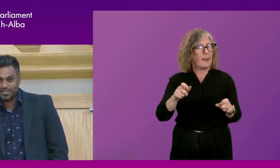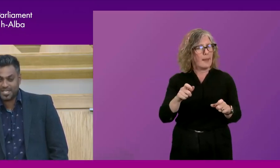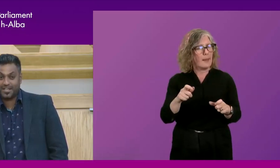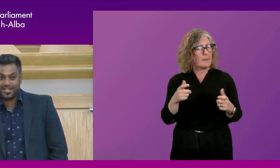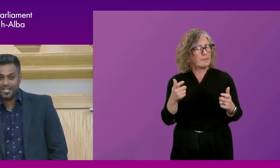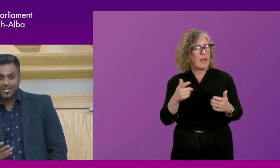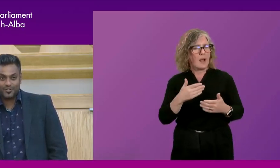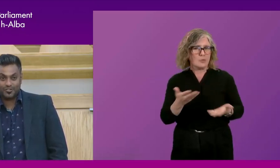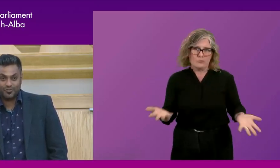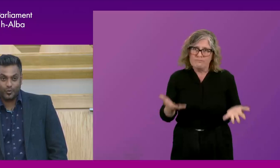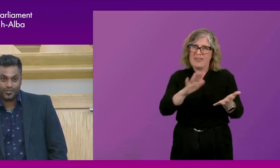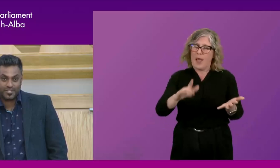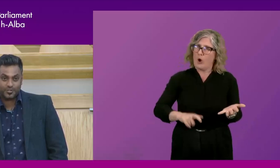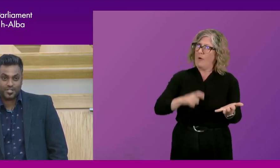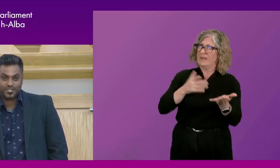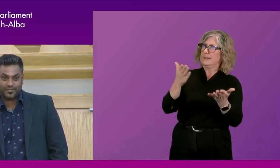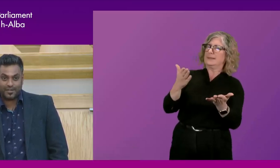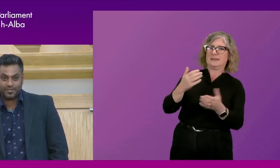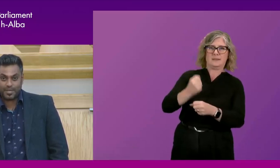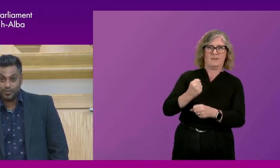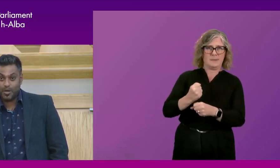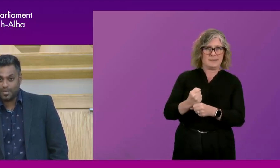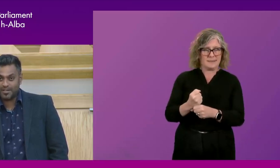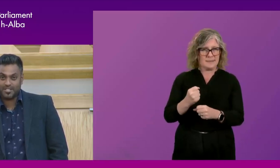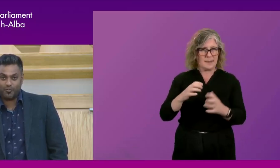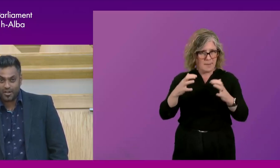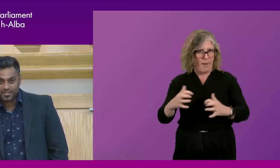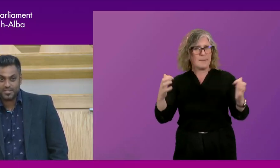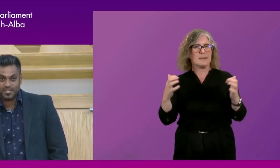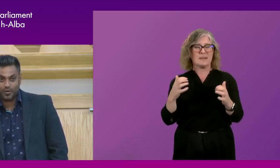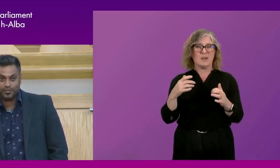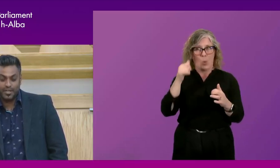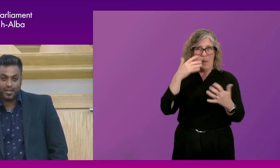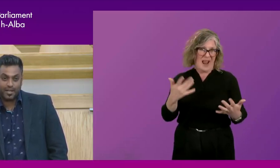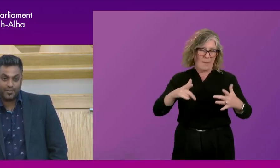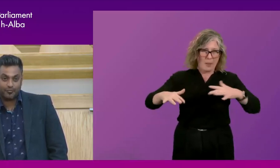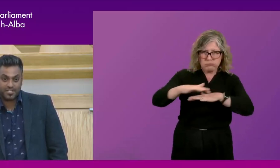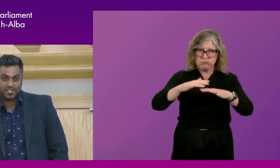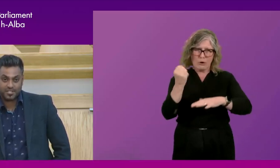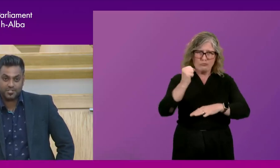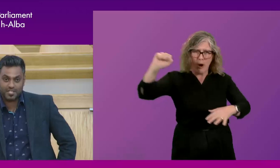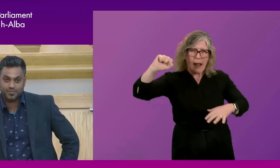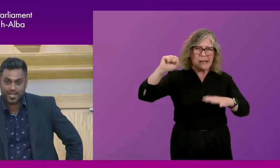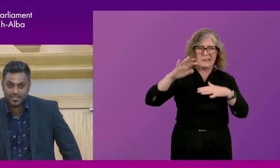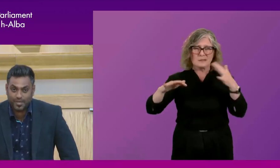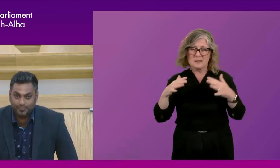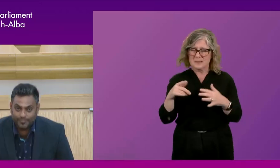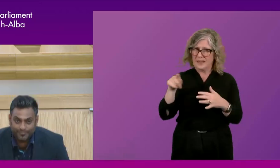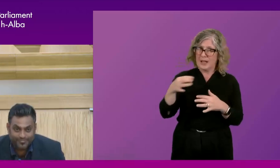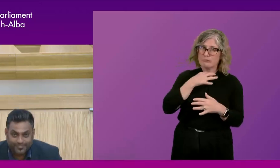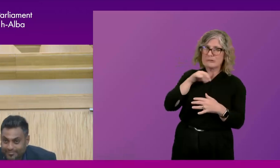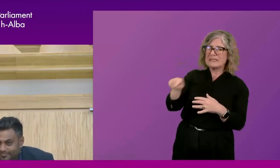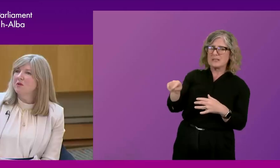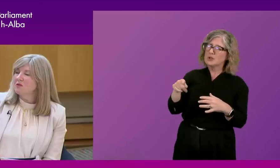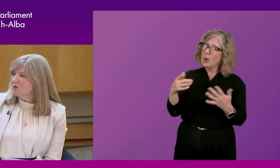particularly trying to avoid the situations around people mobilising riots and so on, and the risks associated with that as well.